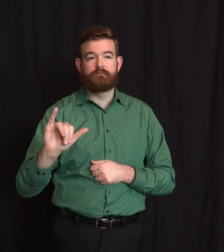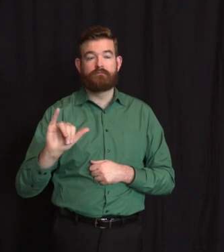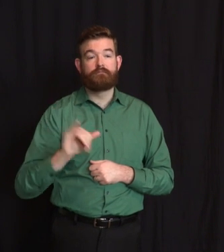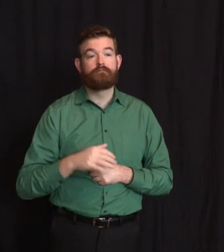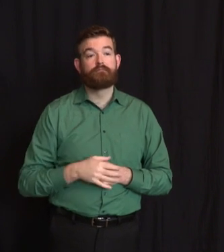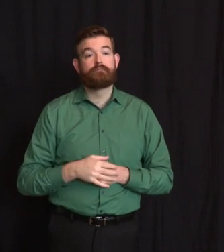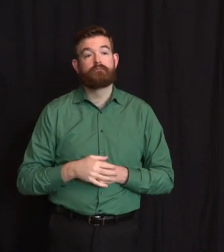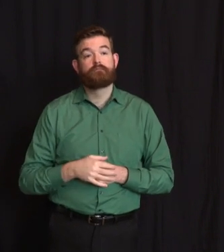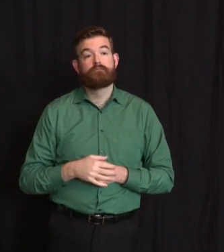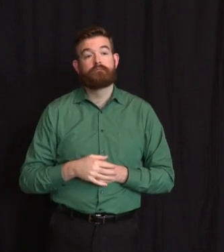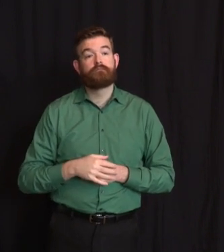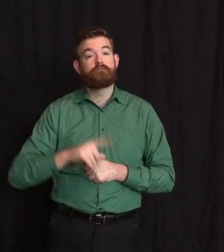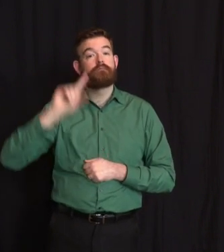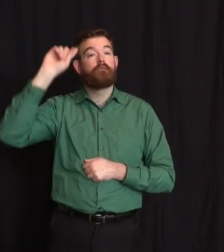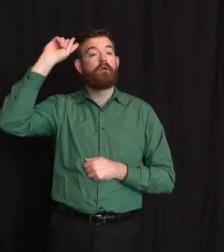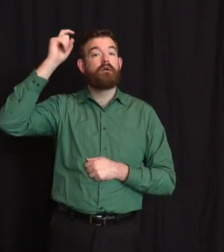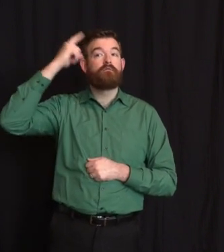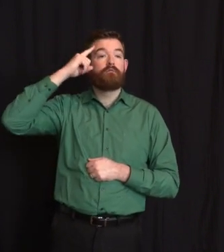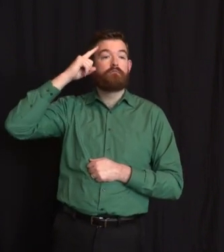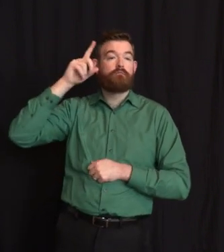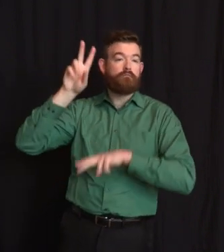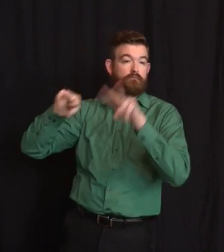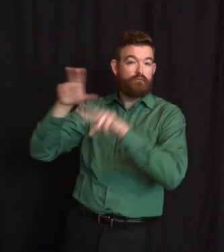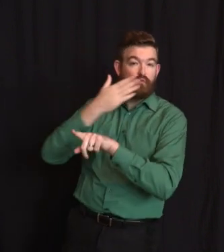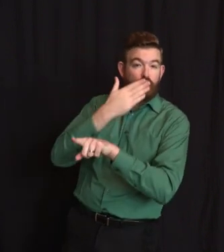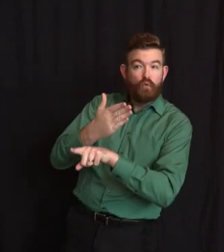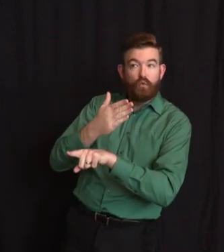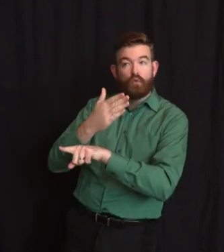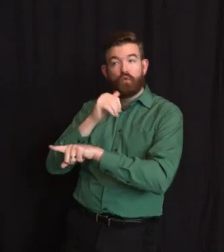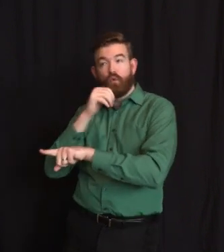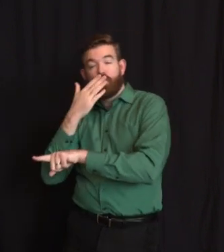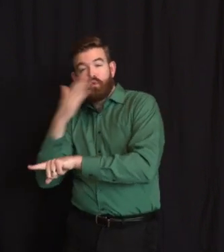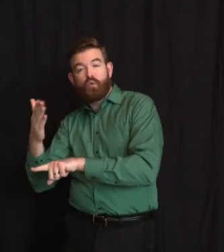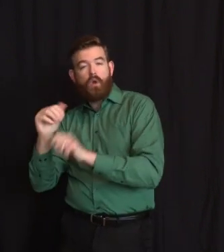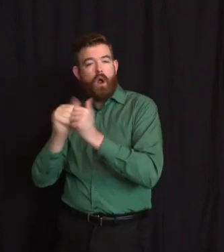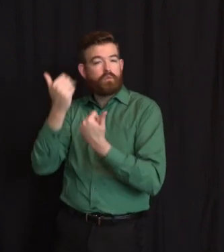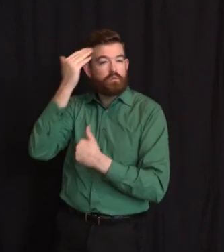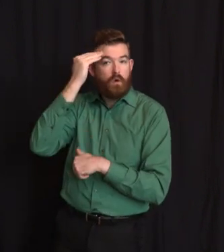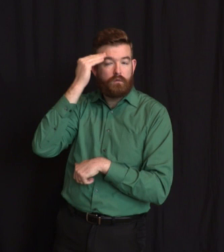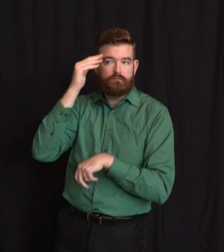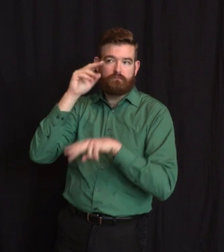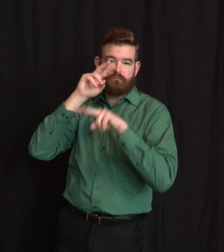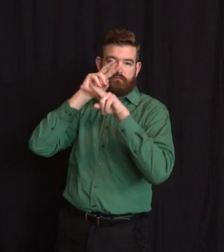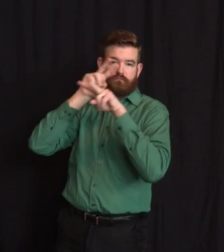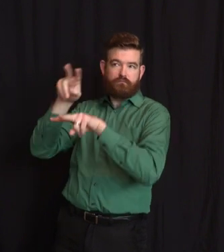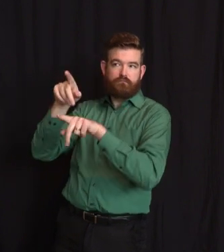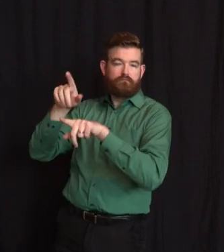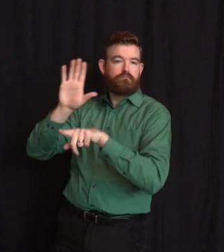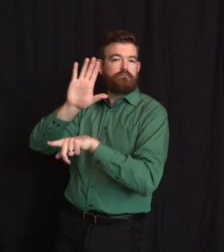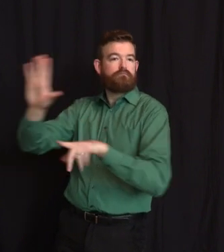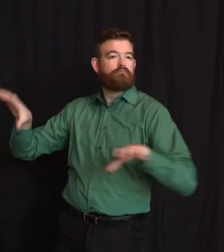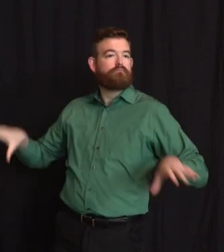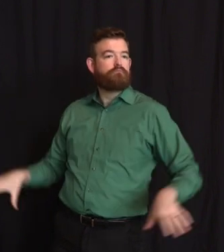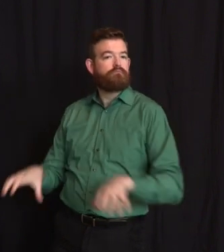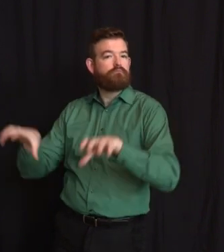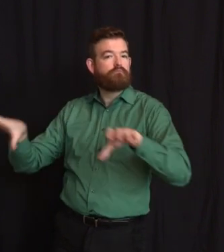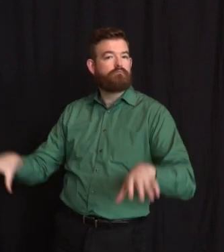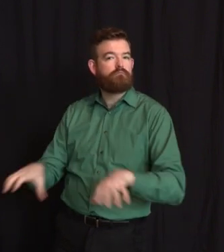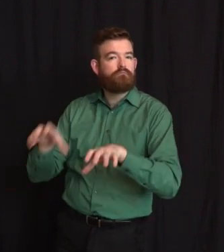twilight of life, the elderly, and those who are in the shadows of life, the sick, the needy, and the handicapped.